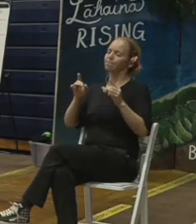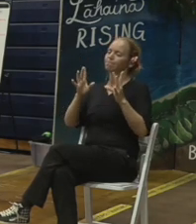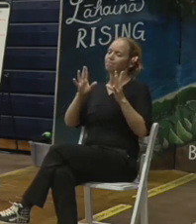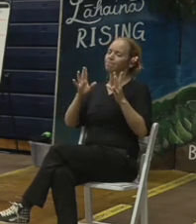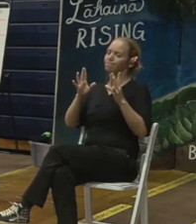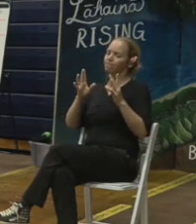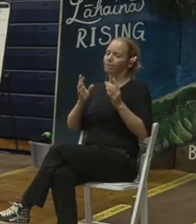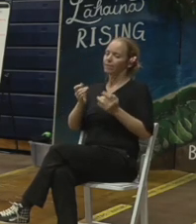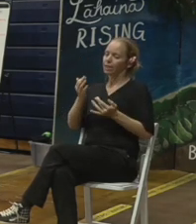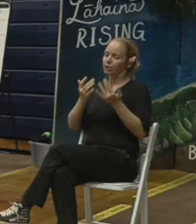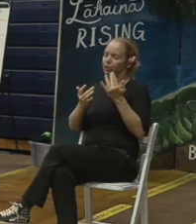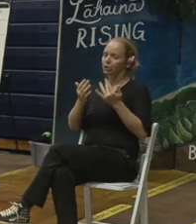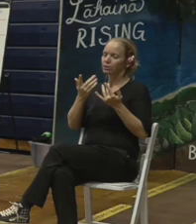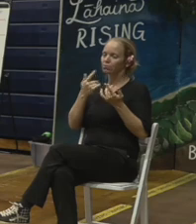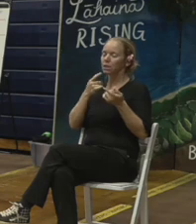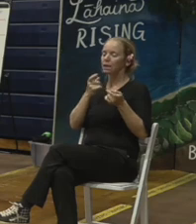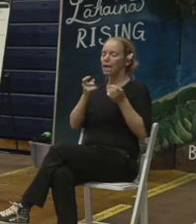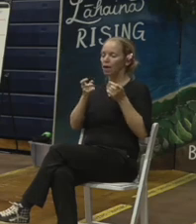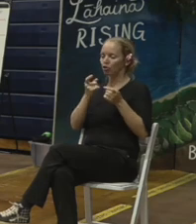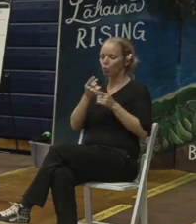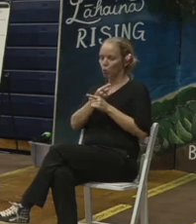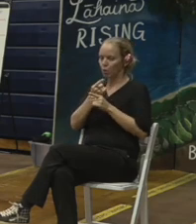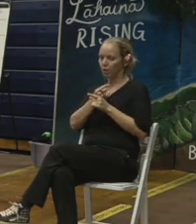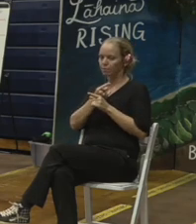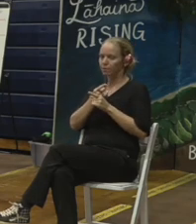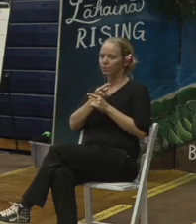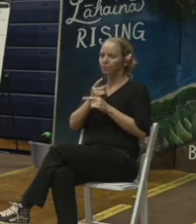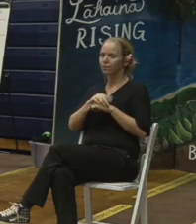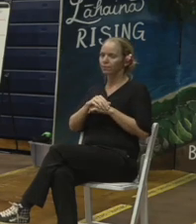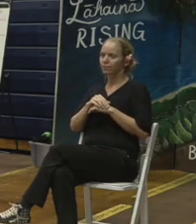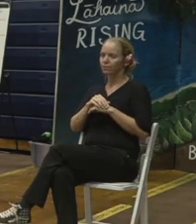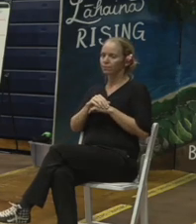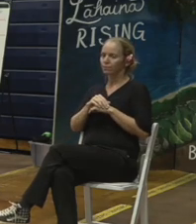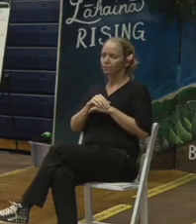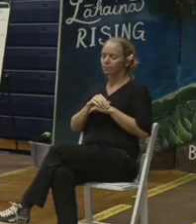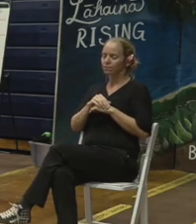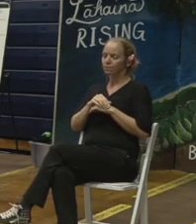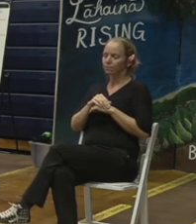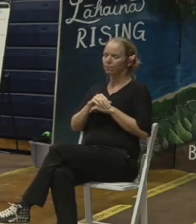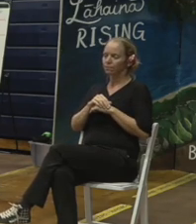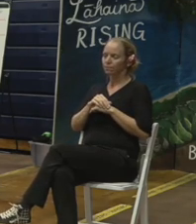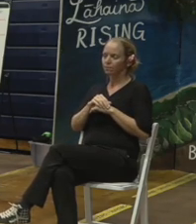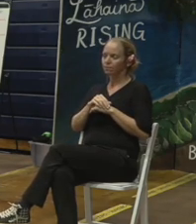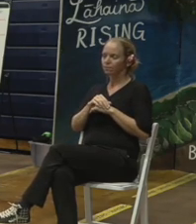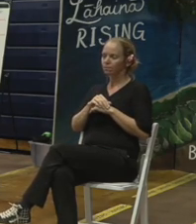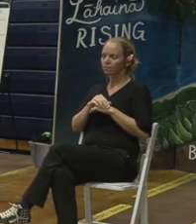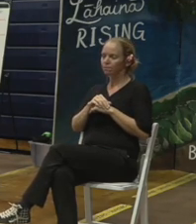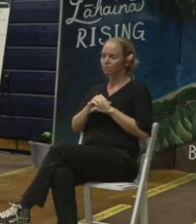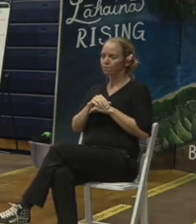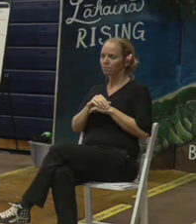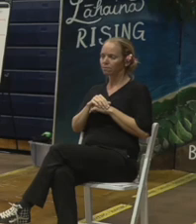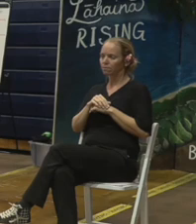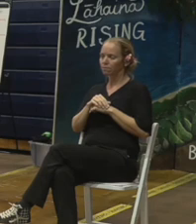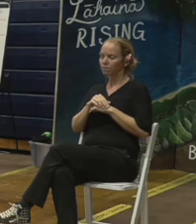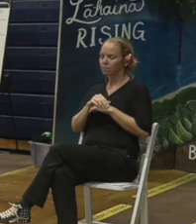are handled appropriately as that debris is removed